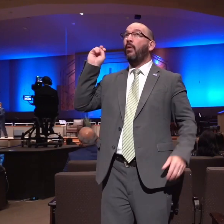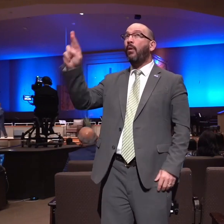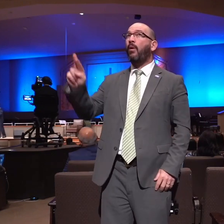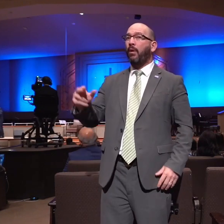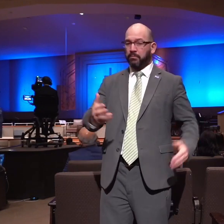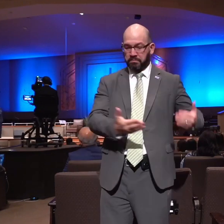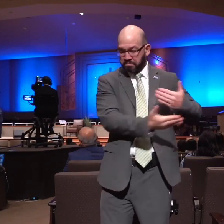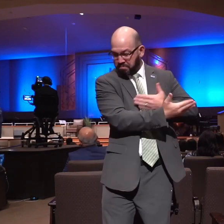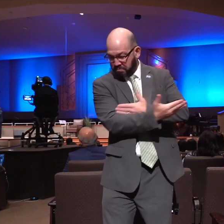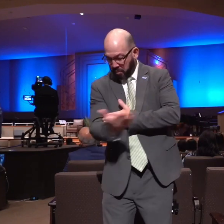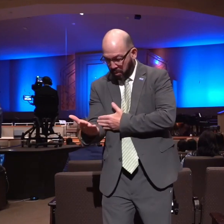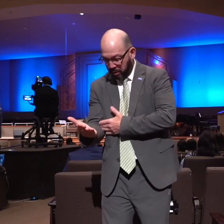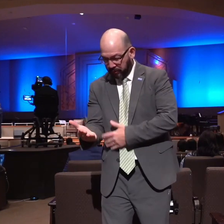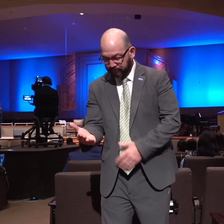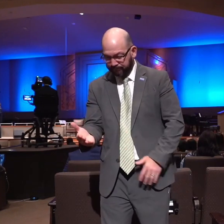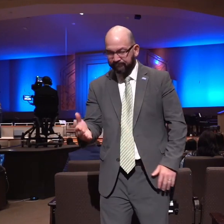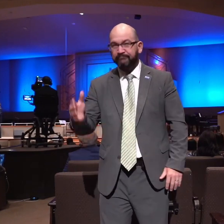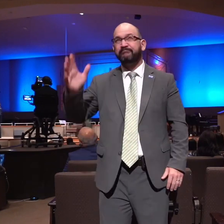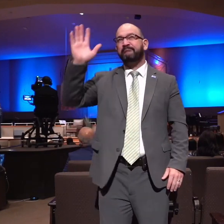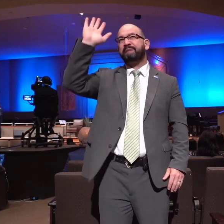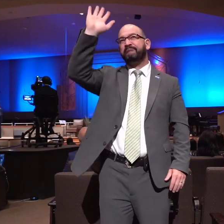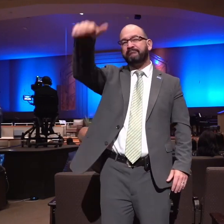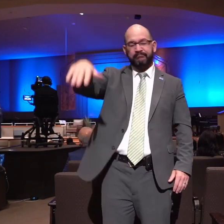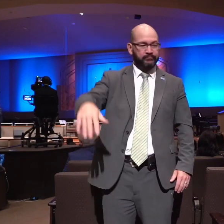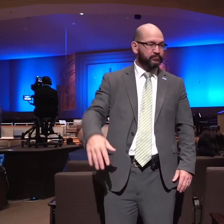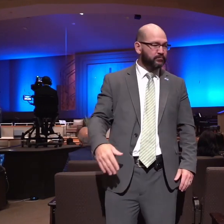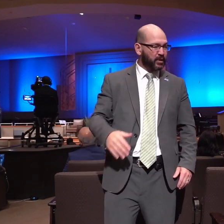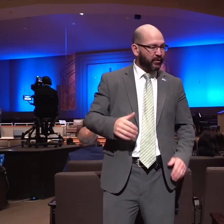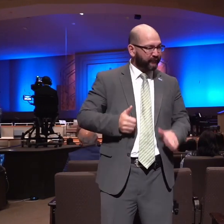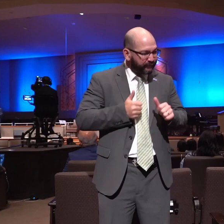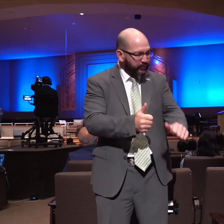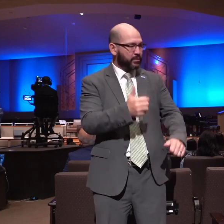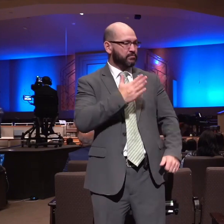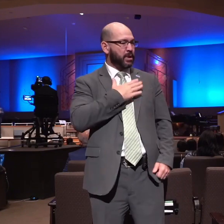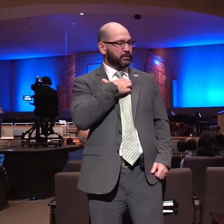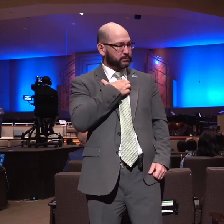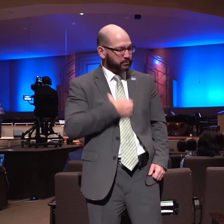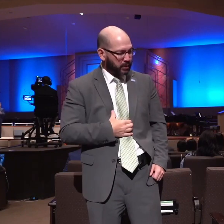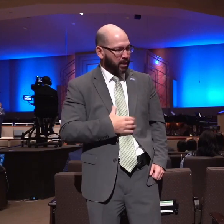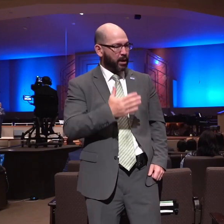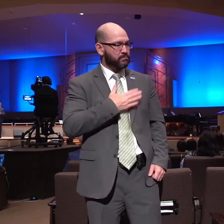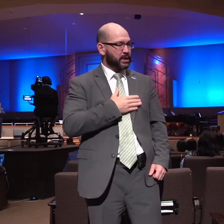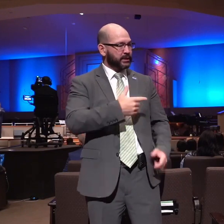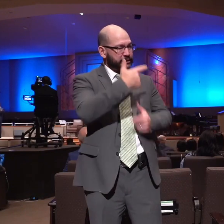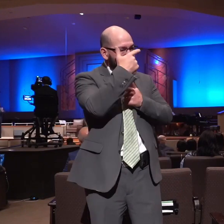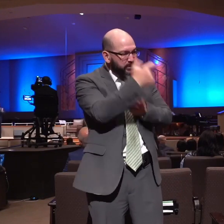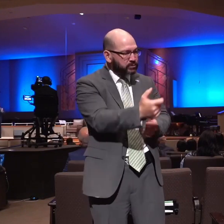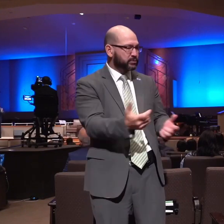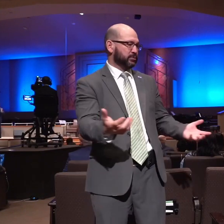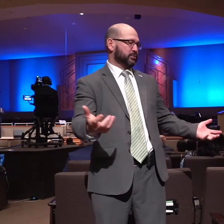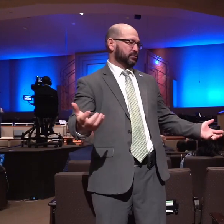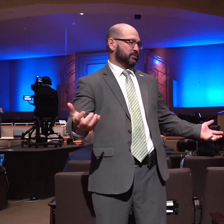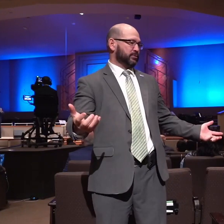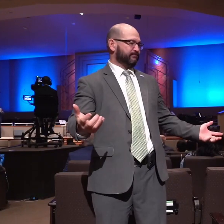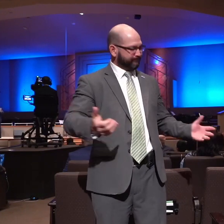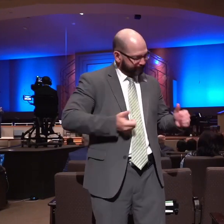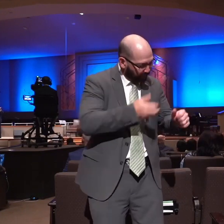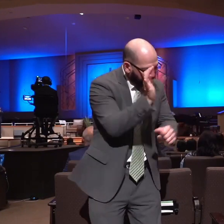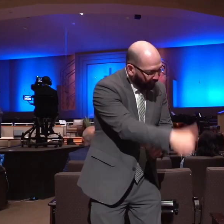and just react in our own human interests and desires to what comes our